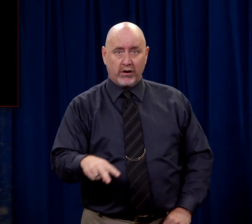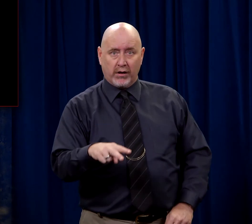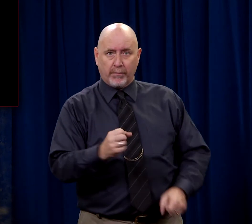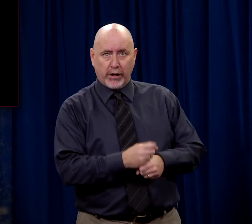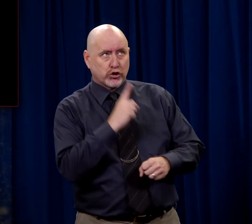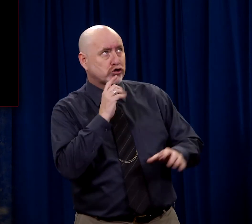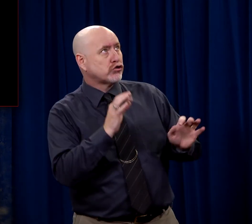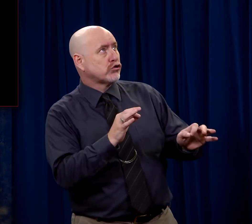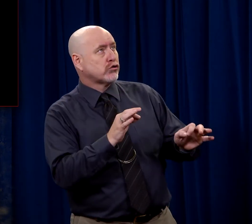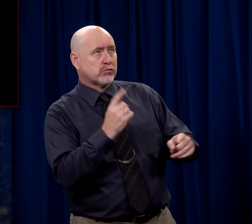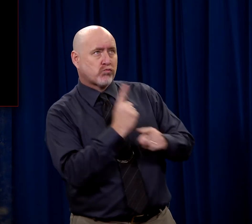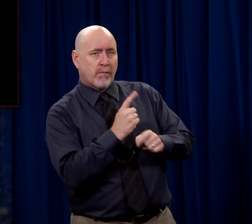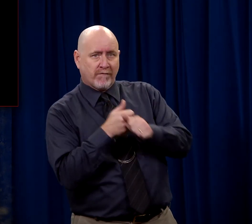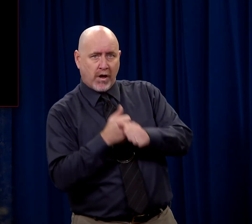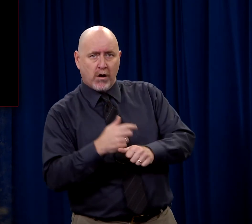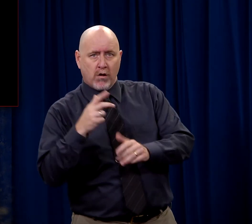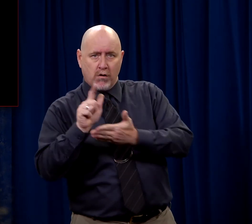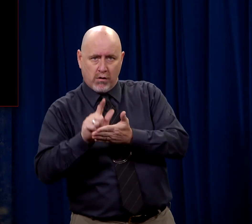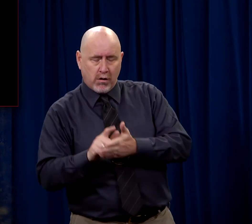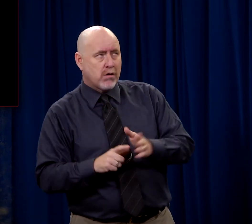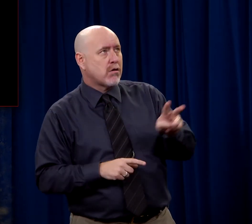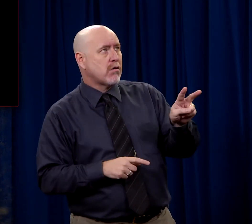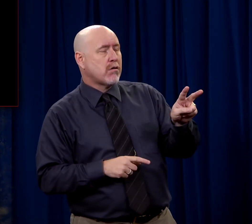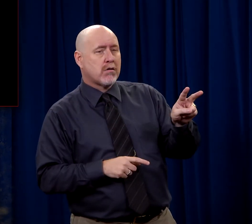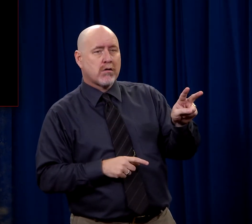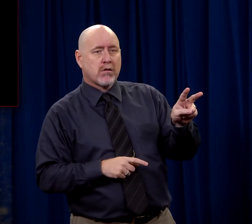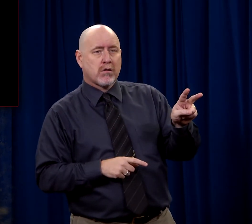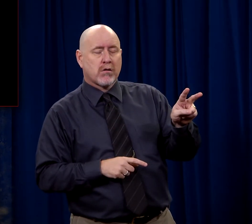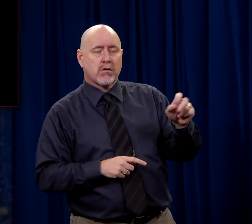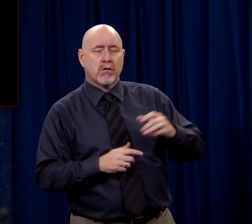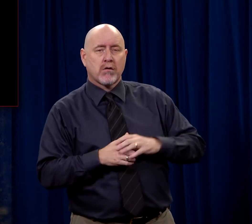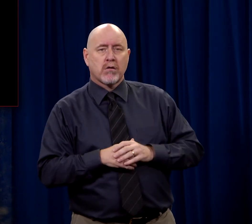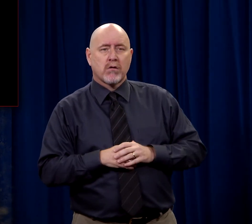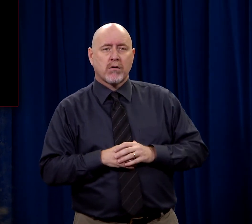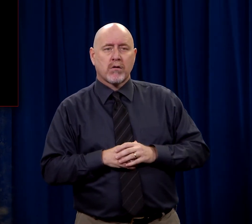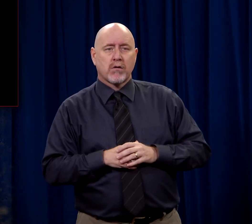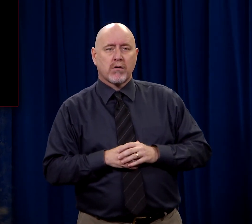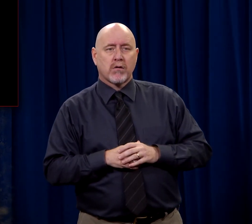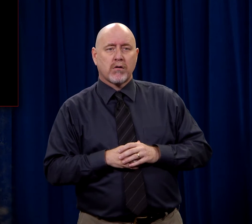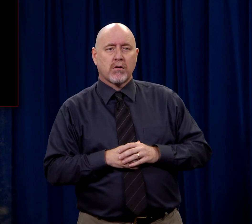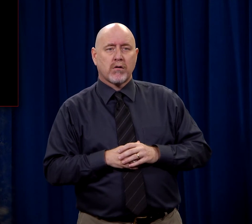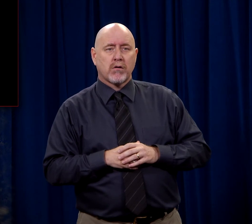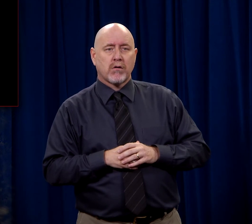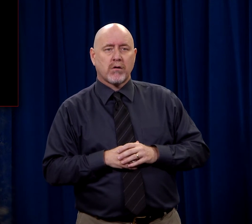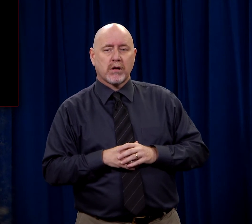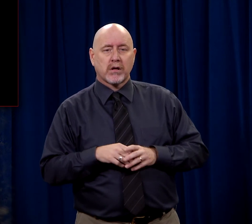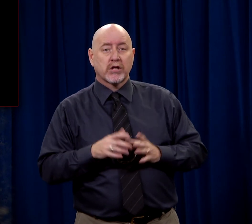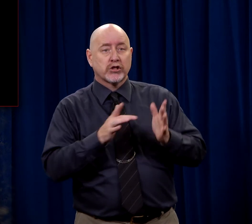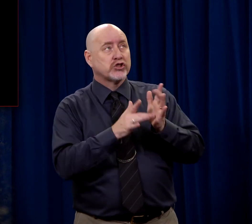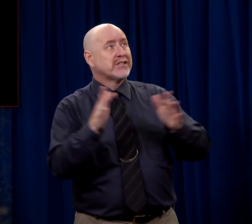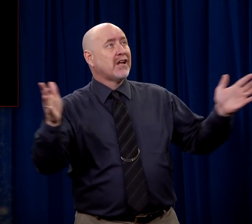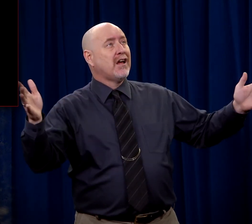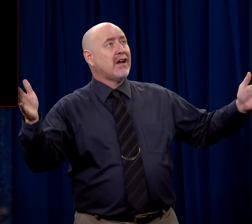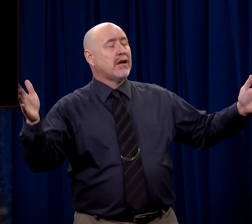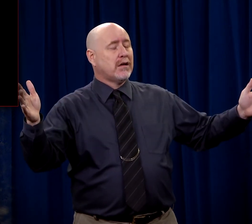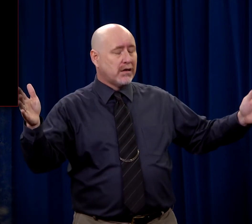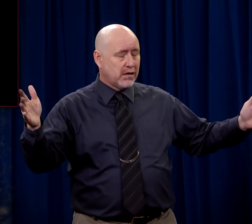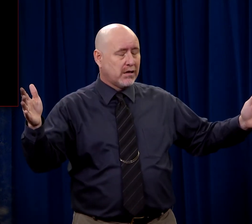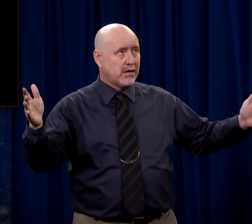standing there making sure everything is done appropriately for the Romans. And when Jesus died,